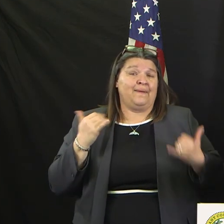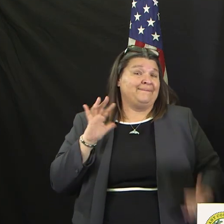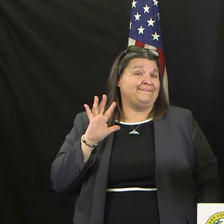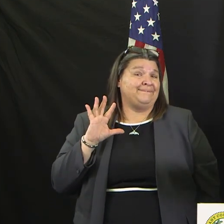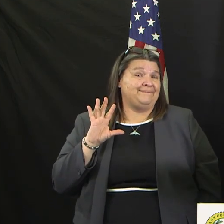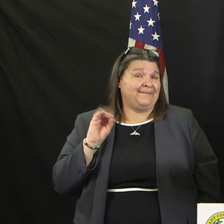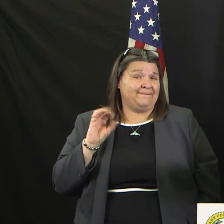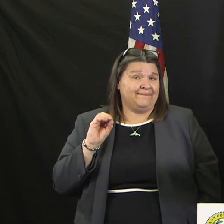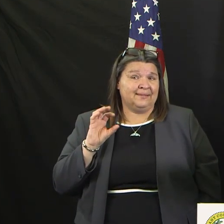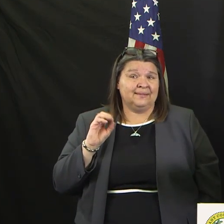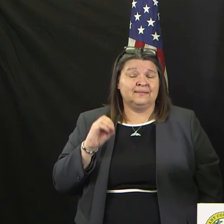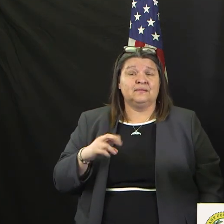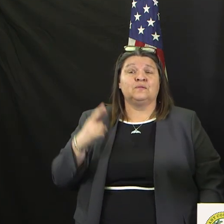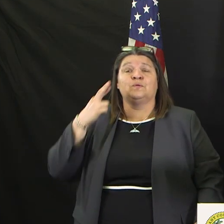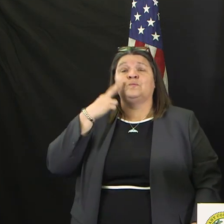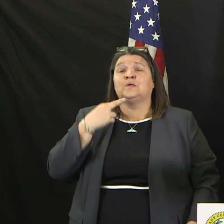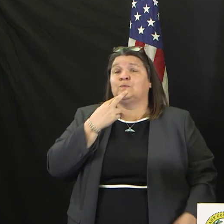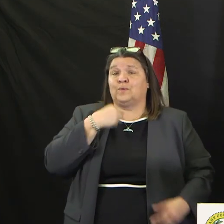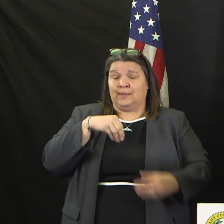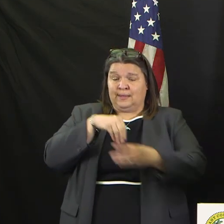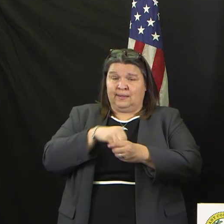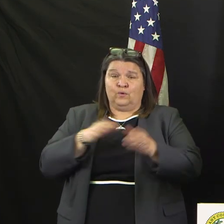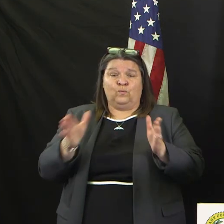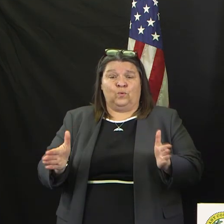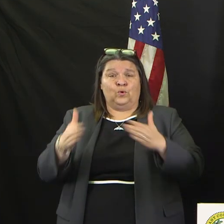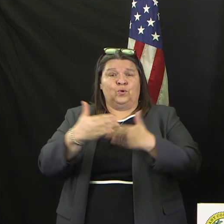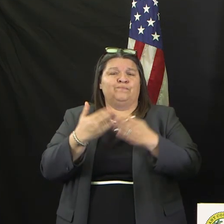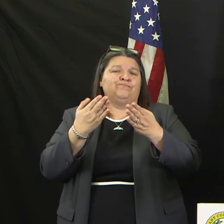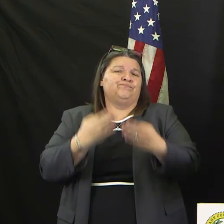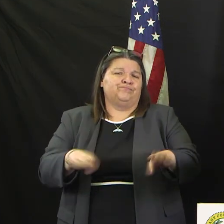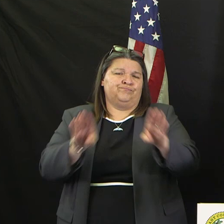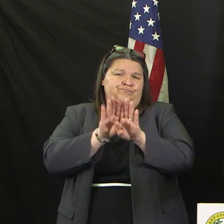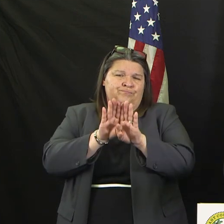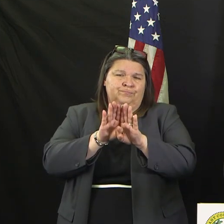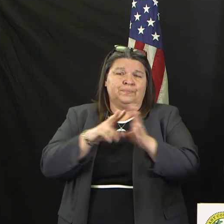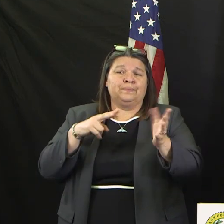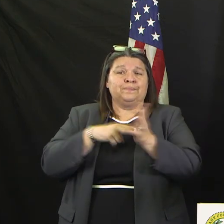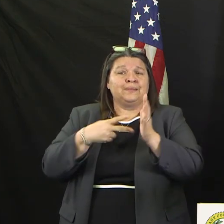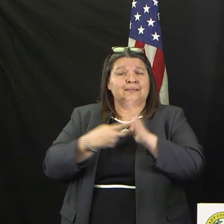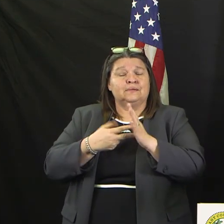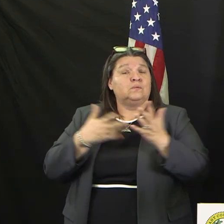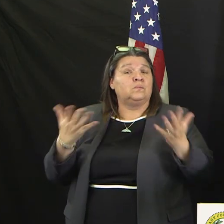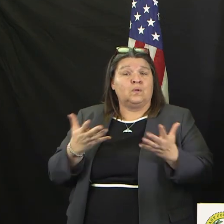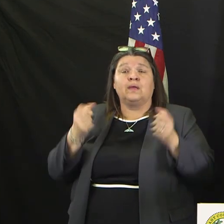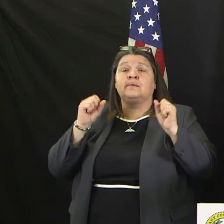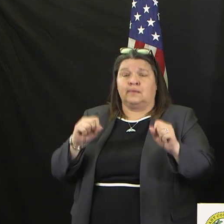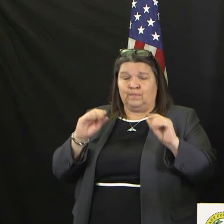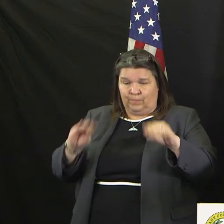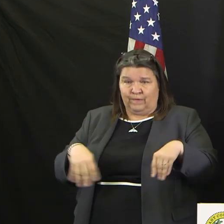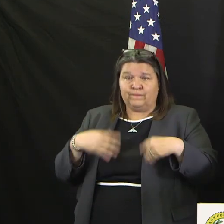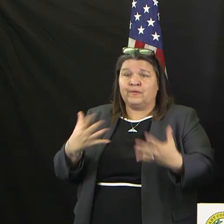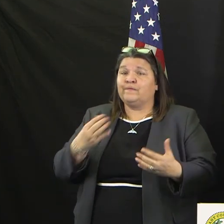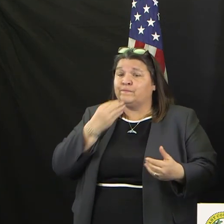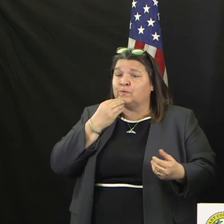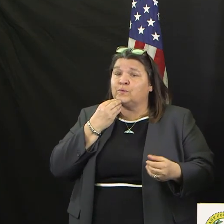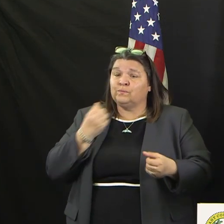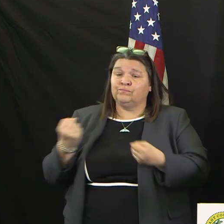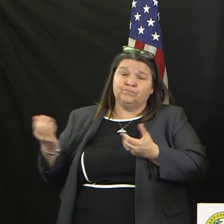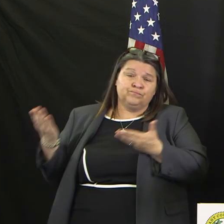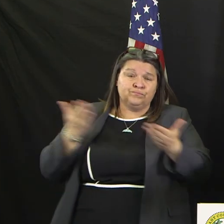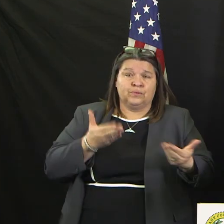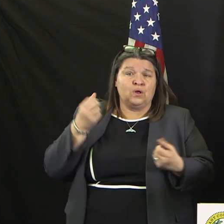restaurants. So restaurants can continue to offer takeout, curbside, and delivery. It closes all bars,